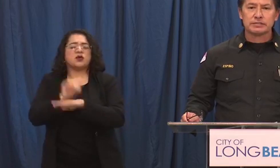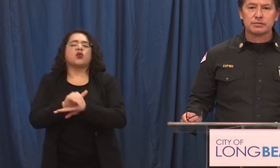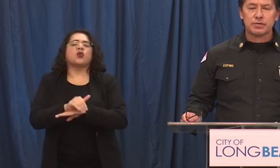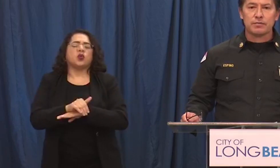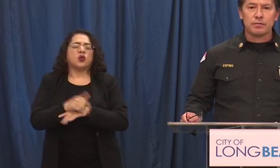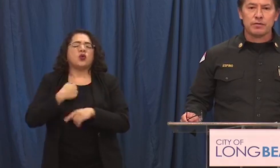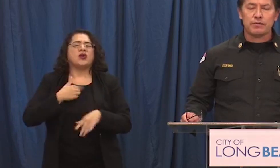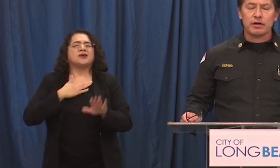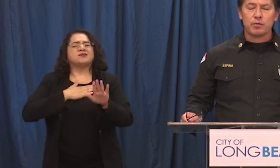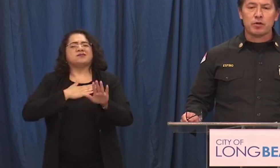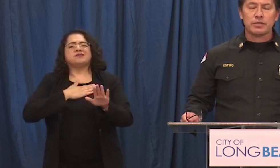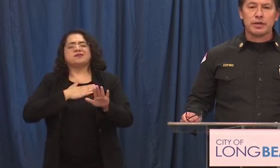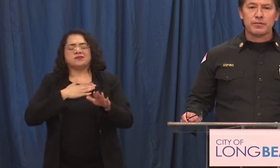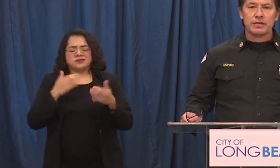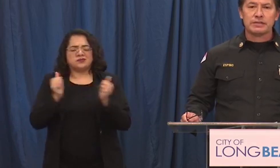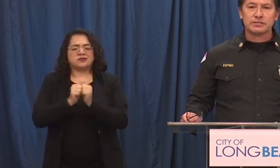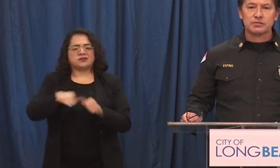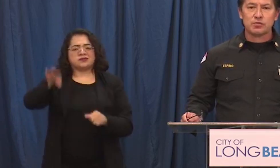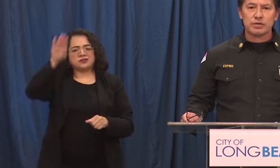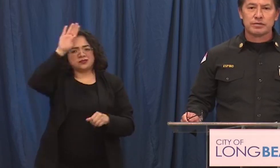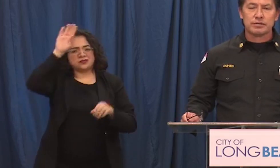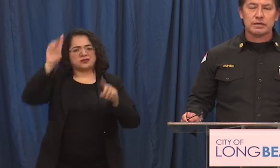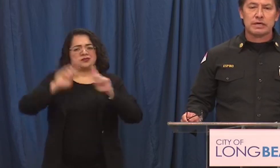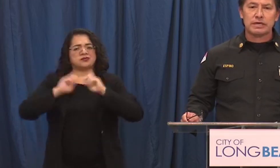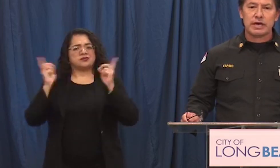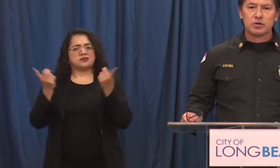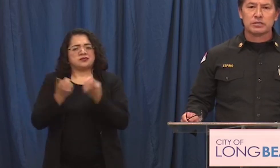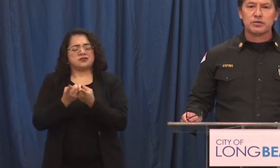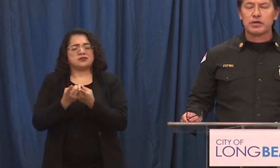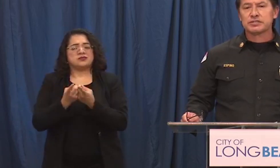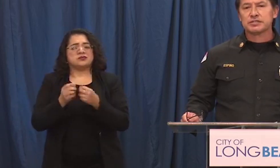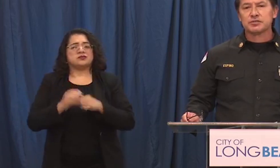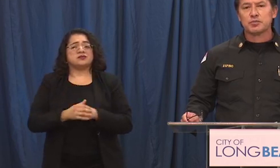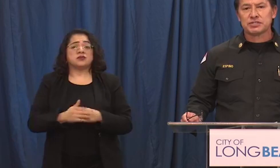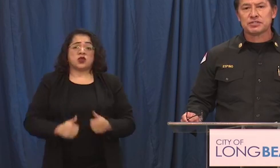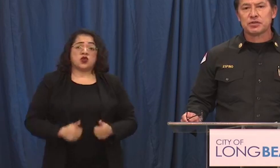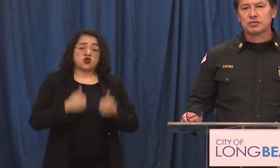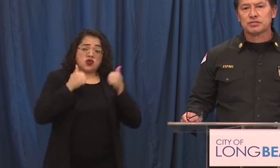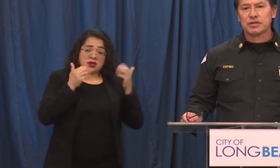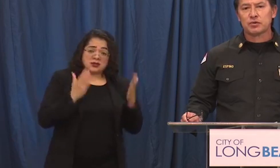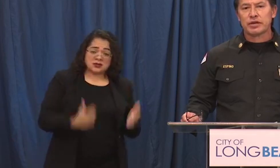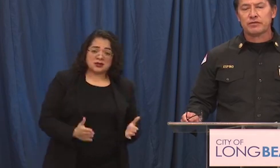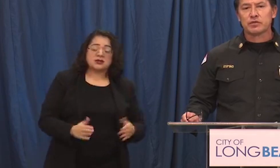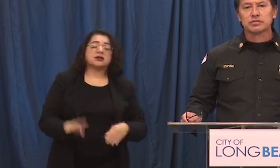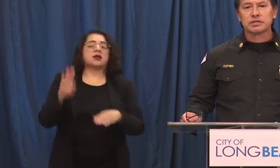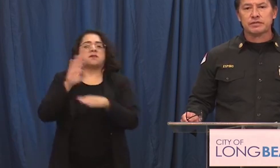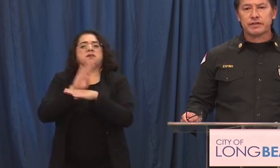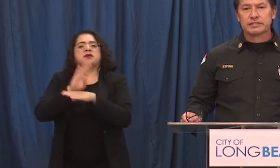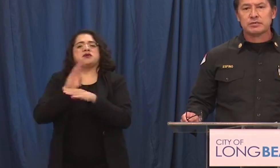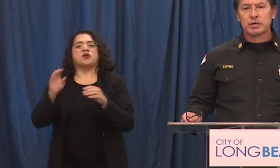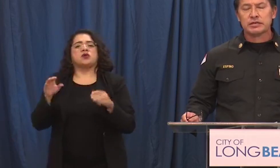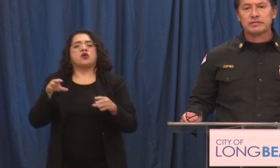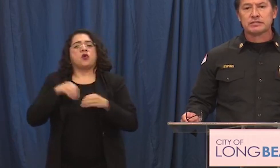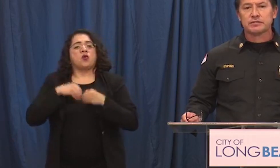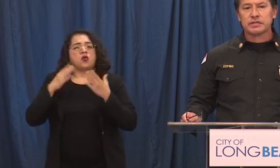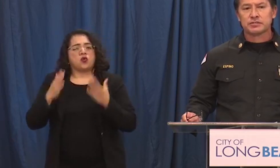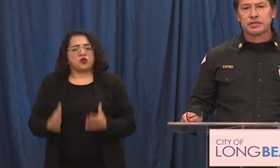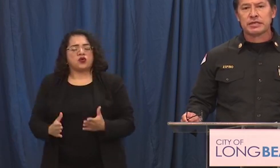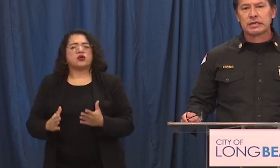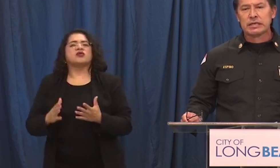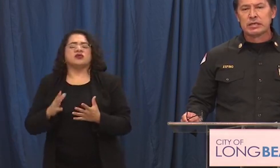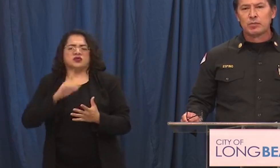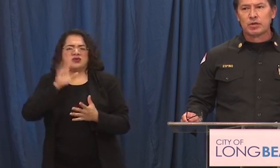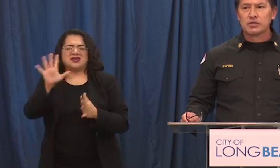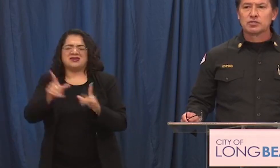empathize with the fire department empathizes with uh not only the residents and business owners that were adversely affected by the events of